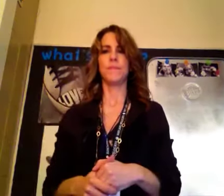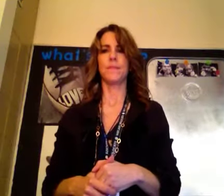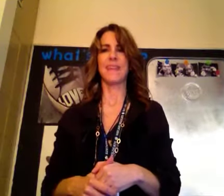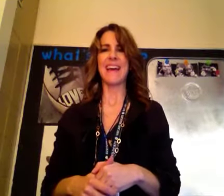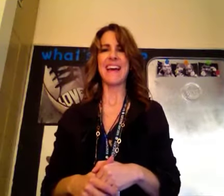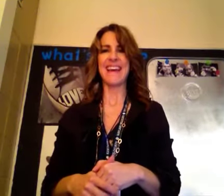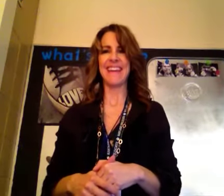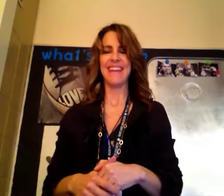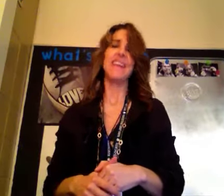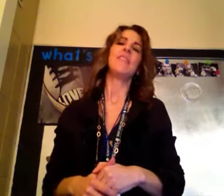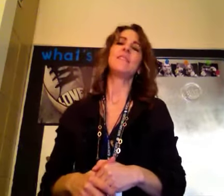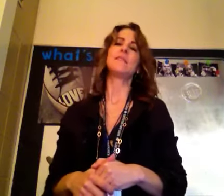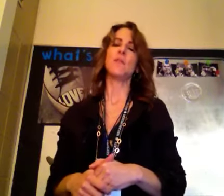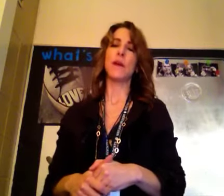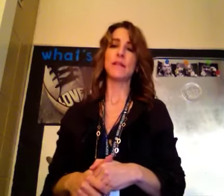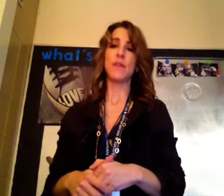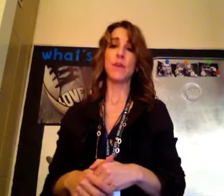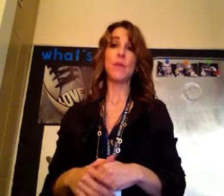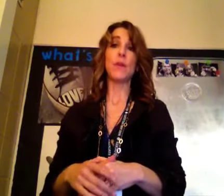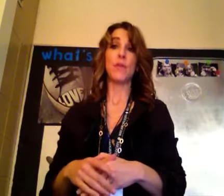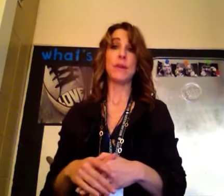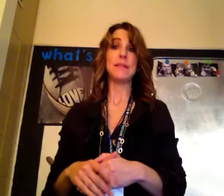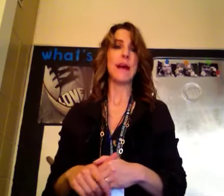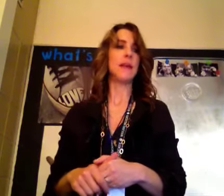Hi. This is the rest of our Unit 3 signs.